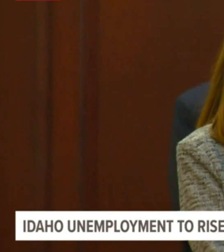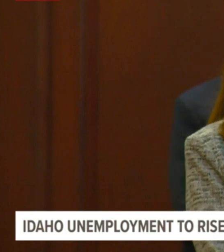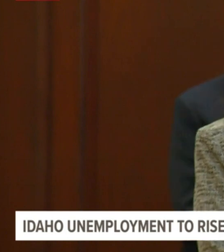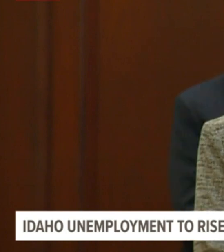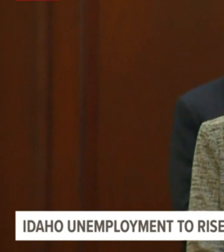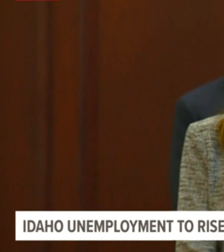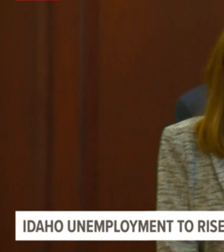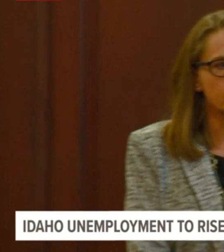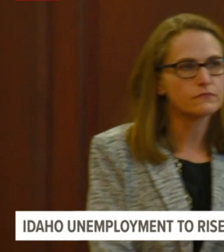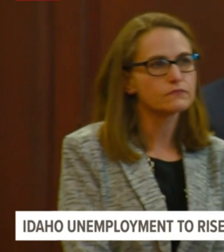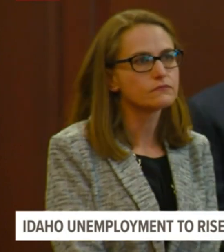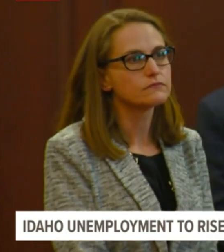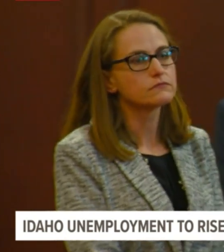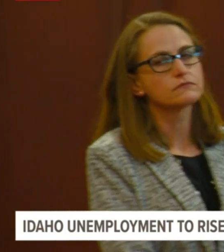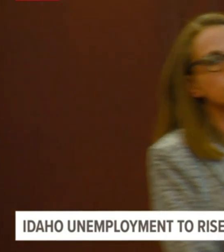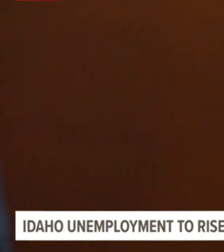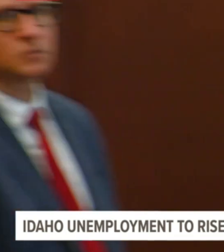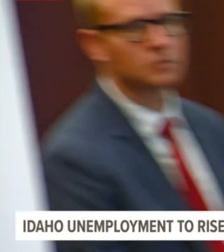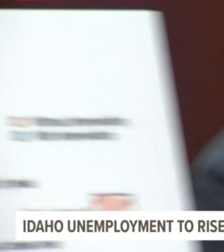file.